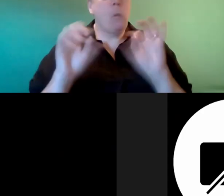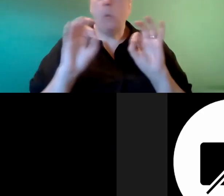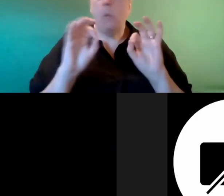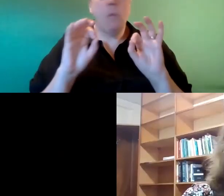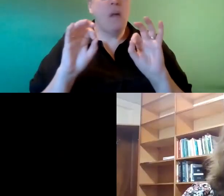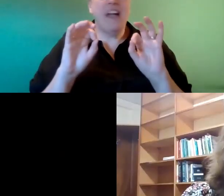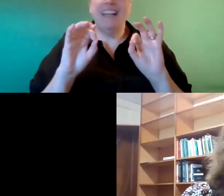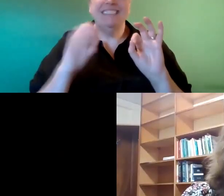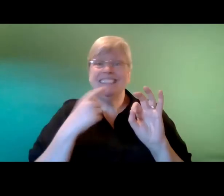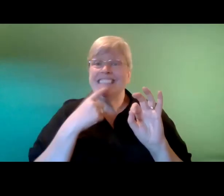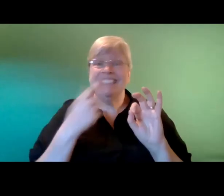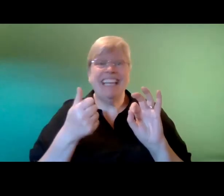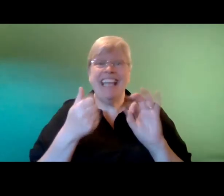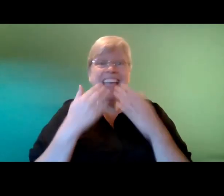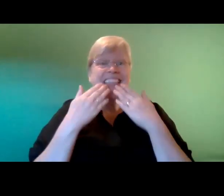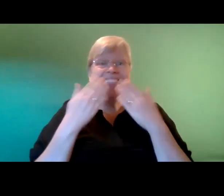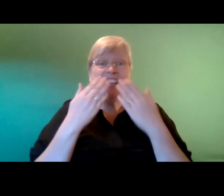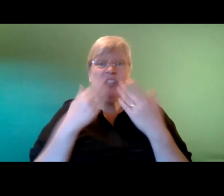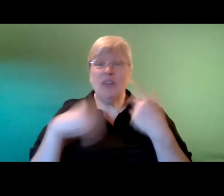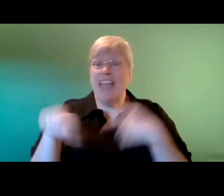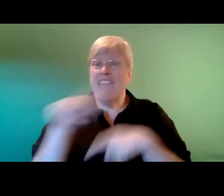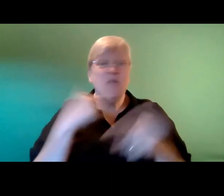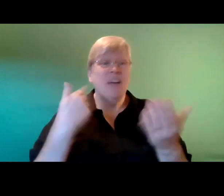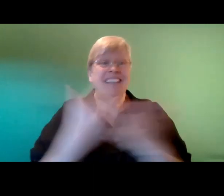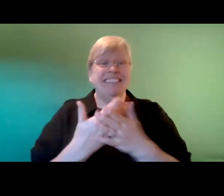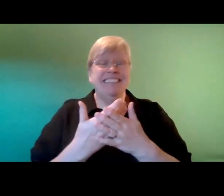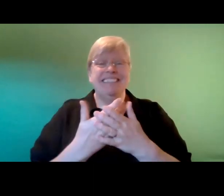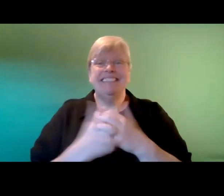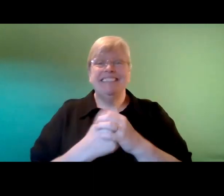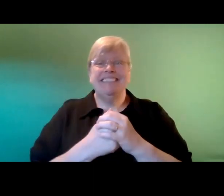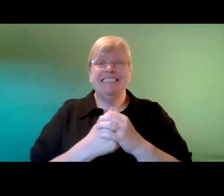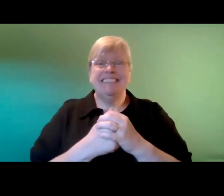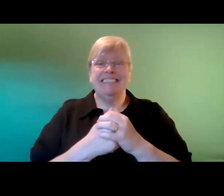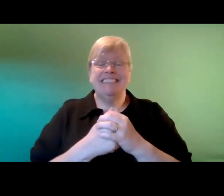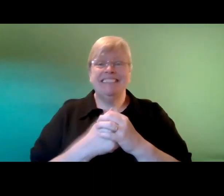i just wanted to say thank you very much ah my camera keeps going off